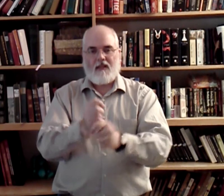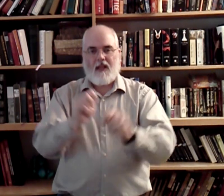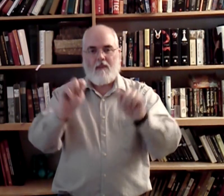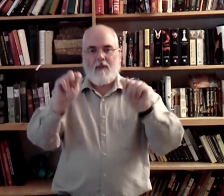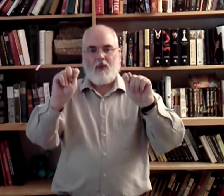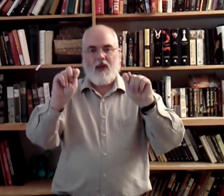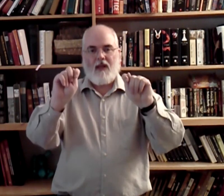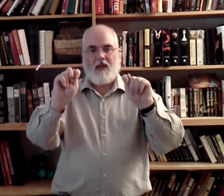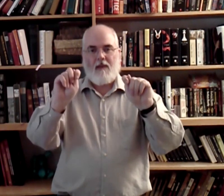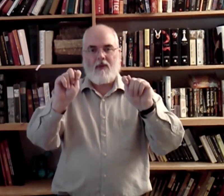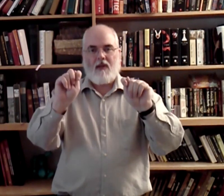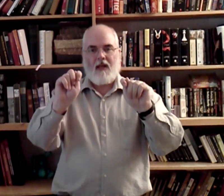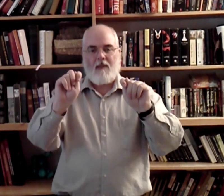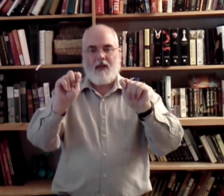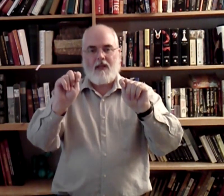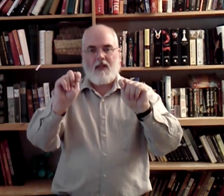See how my both hands can end up in a T?